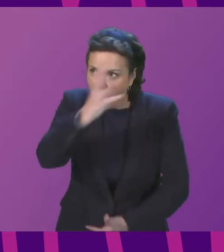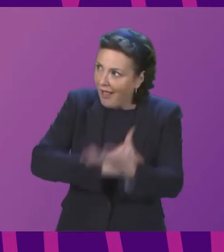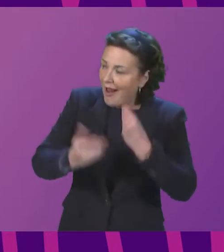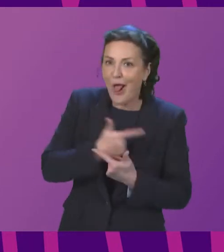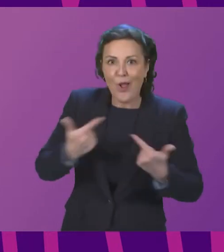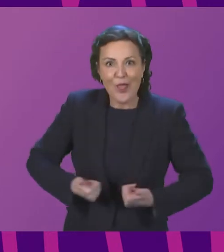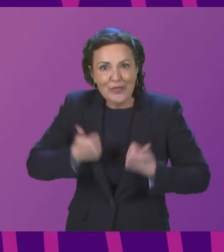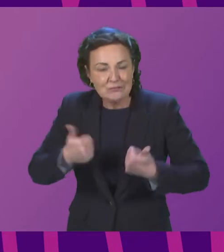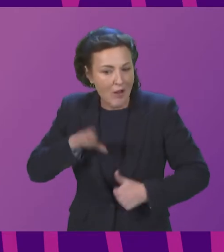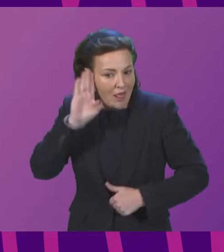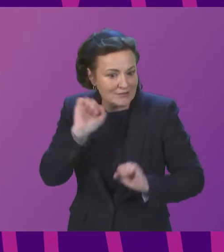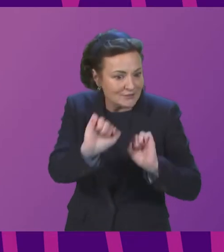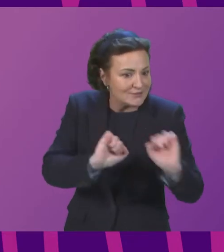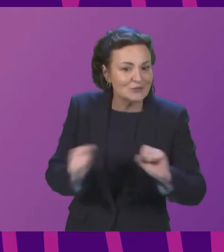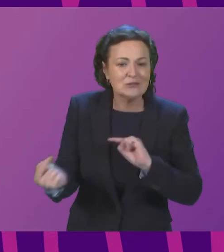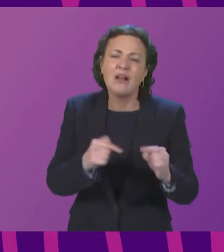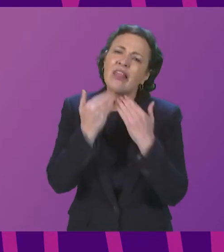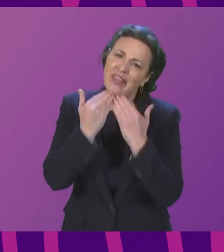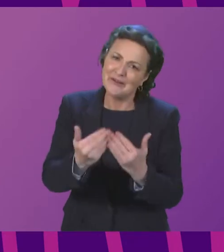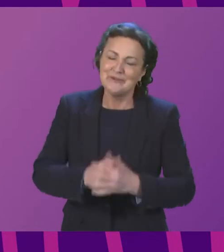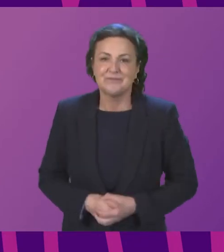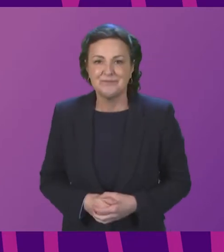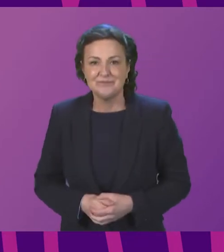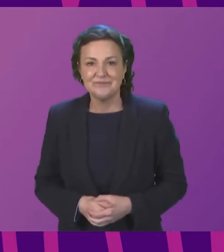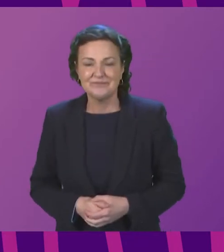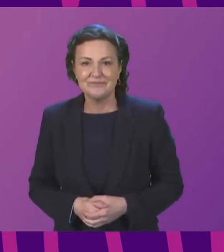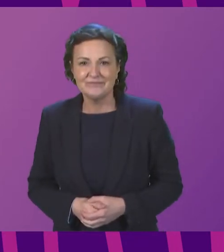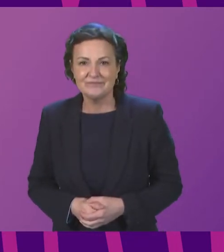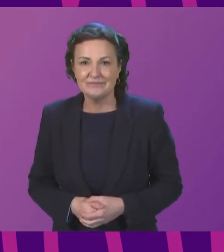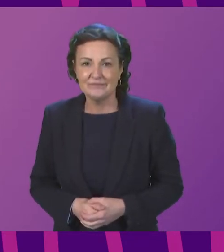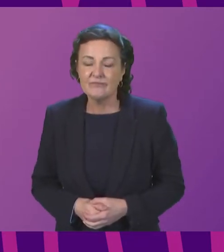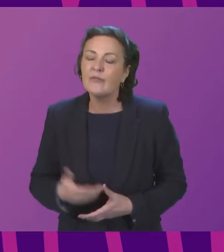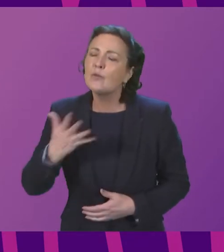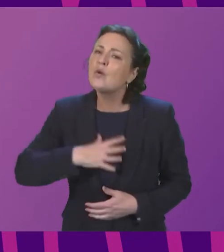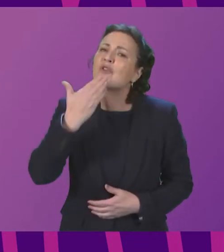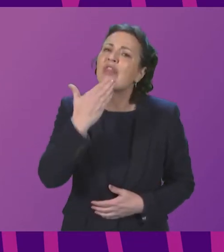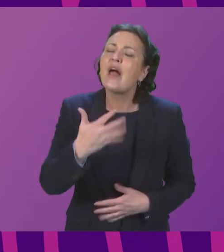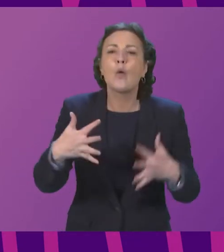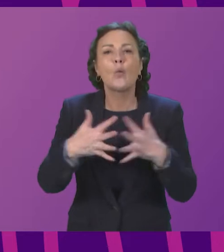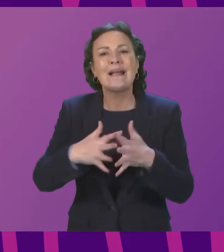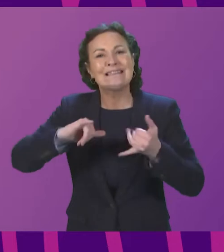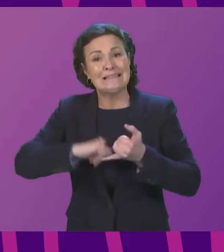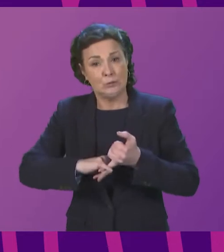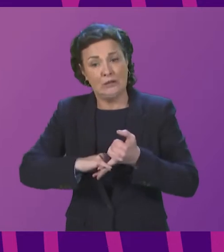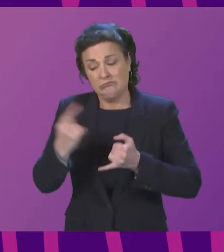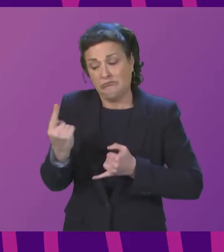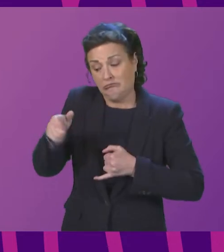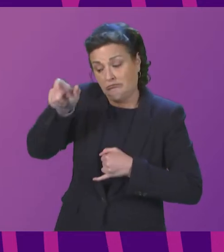to your debates. Thank you. Thank you for that. I would like to thank Wendy Swain for bringing this petition.